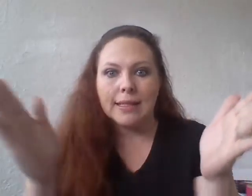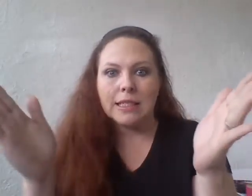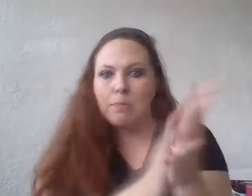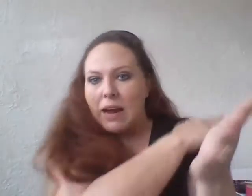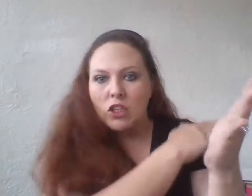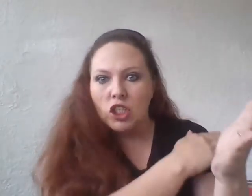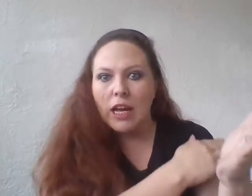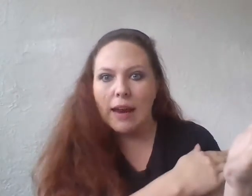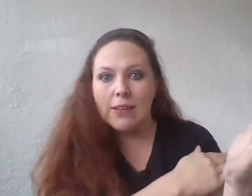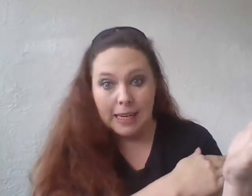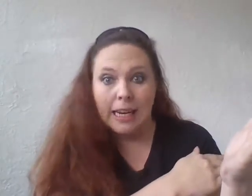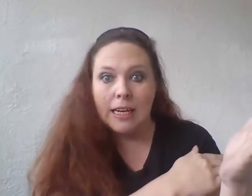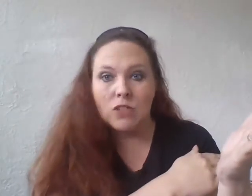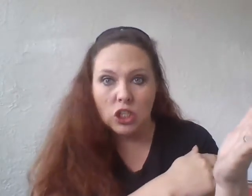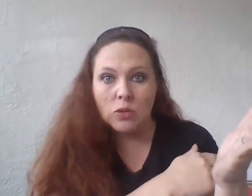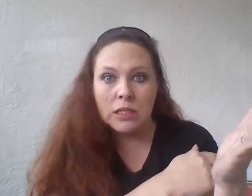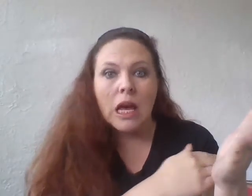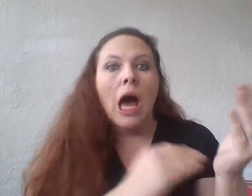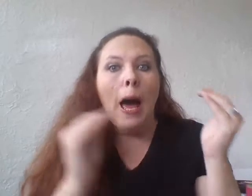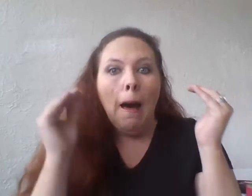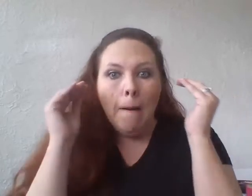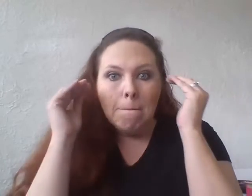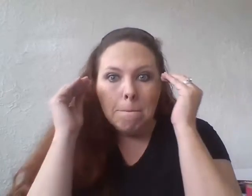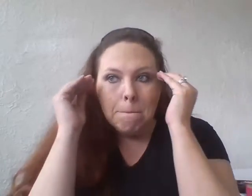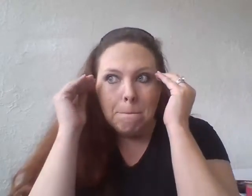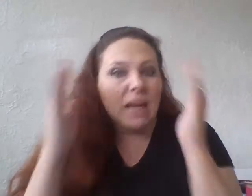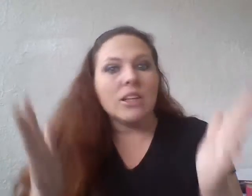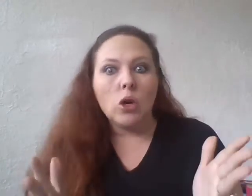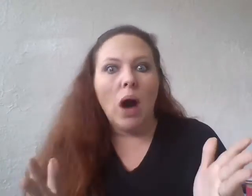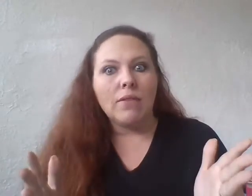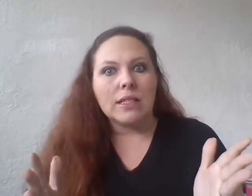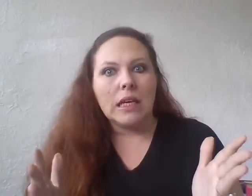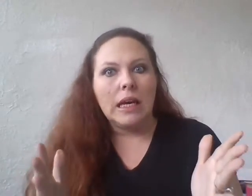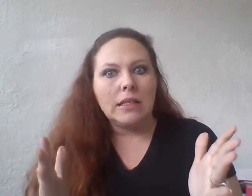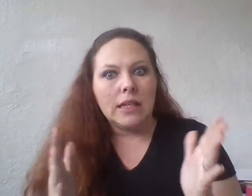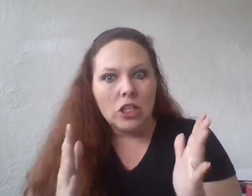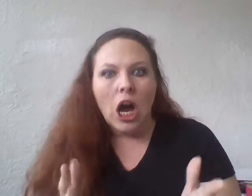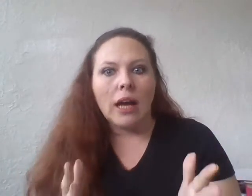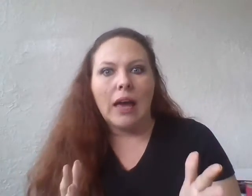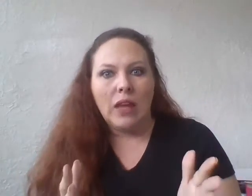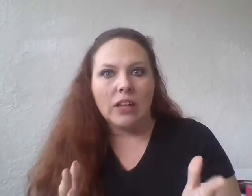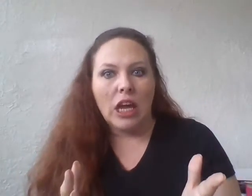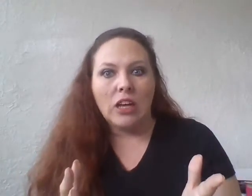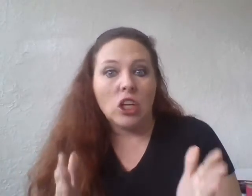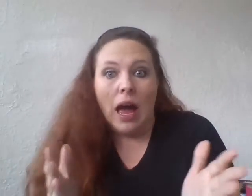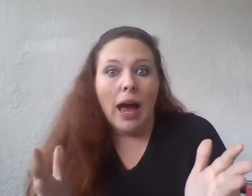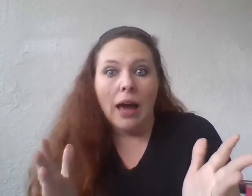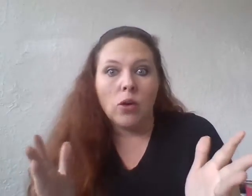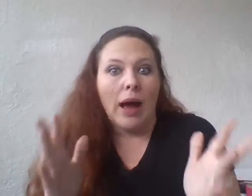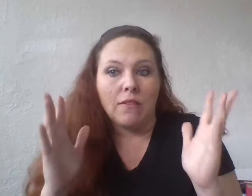smack the shit out of the dean of students. Because you obviously did not get the education. I don't know how the